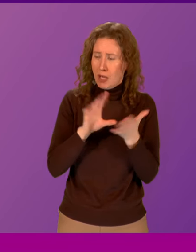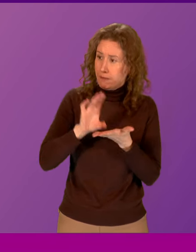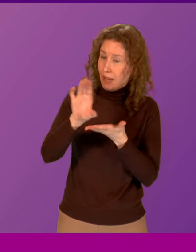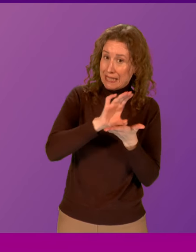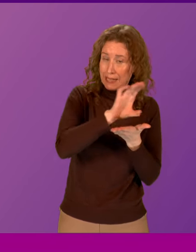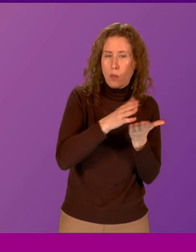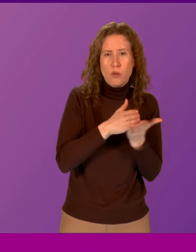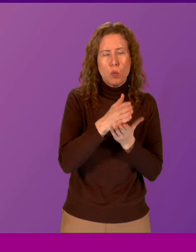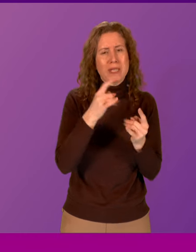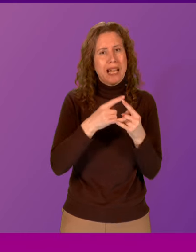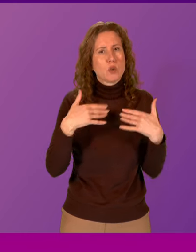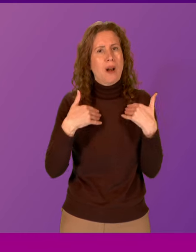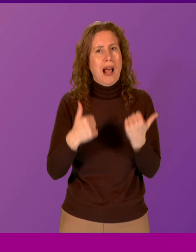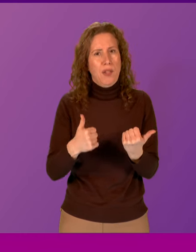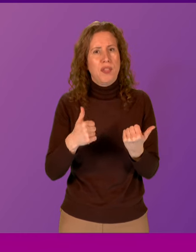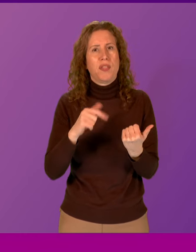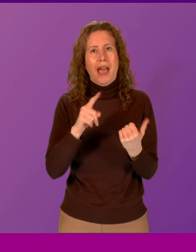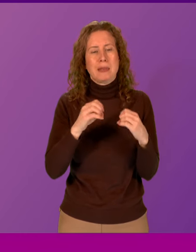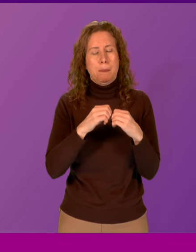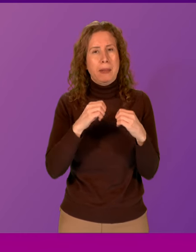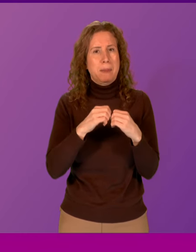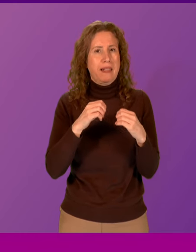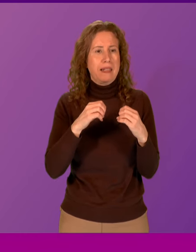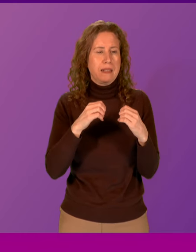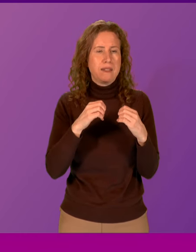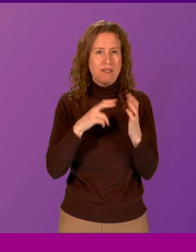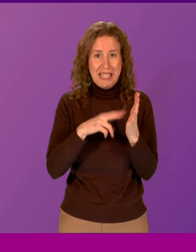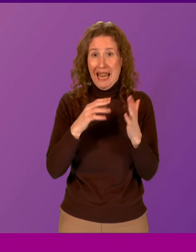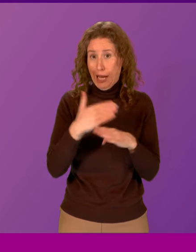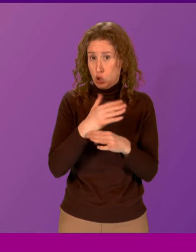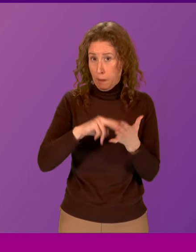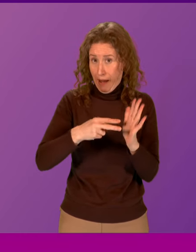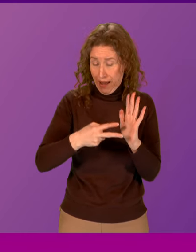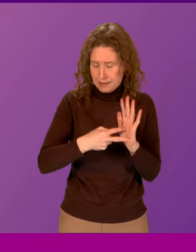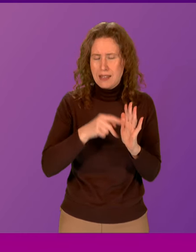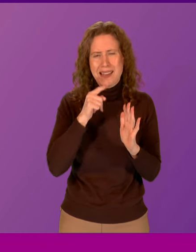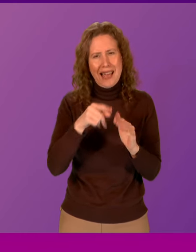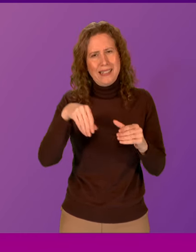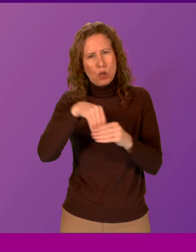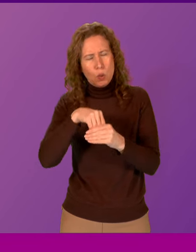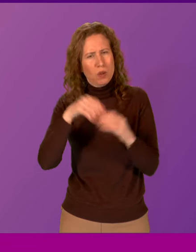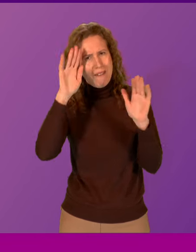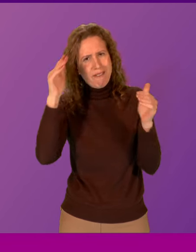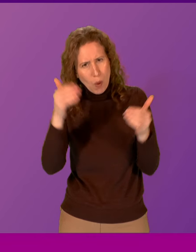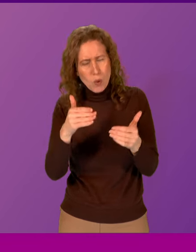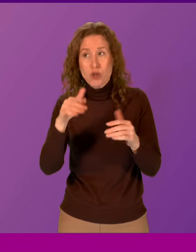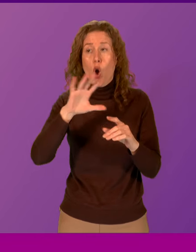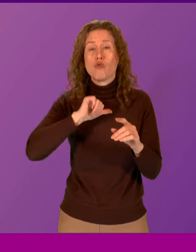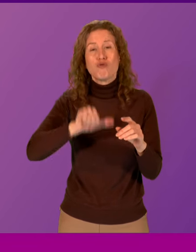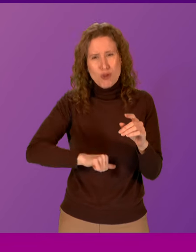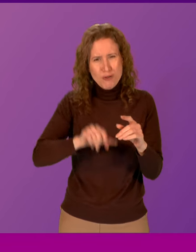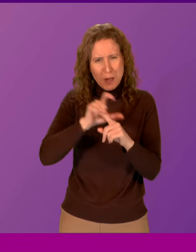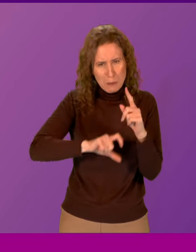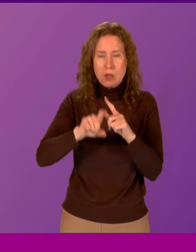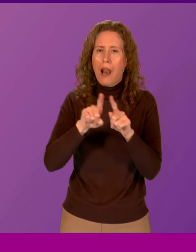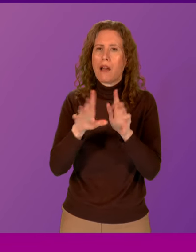through our sexual health and BBV action plan, which include a significant focus on rural communities. These